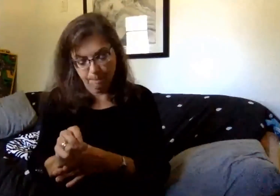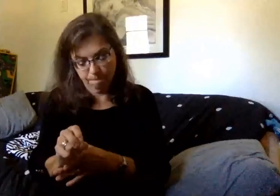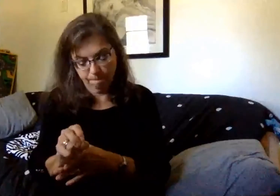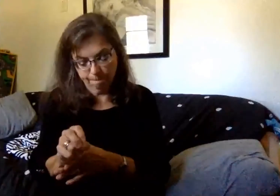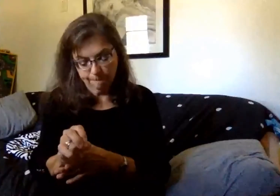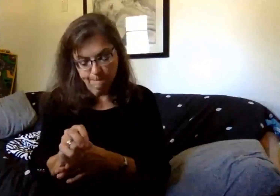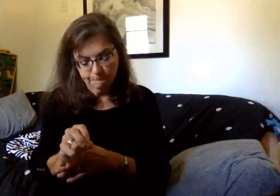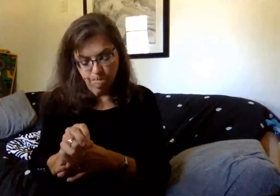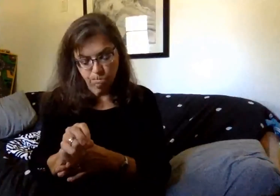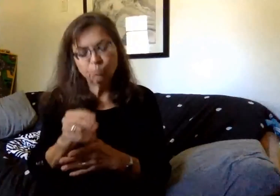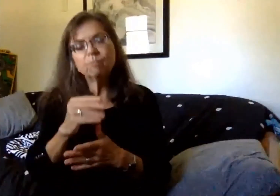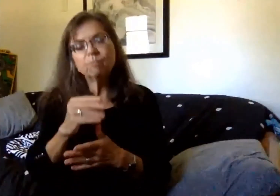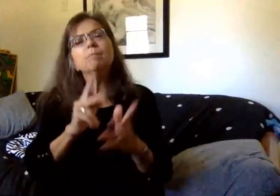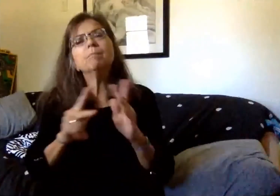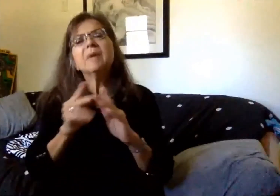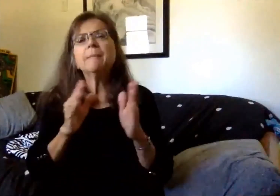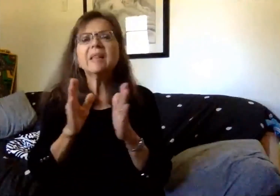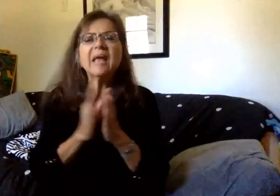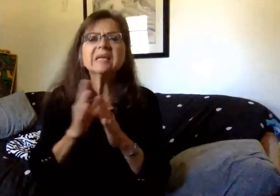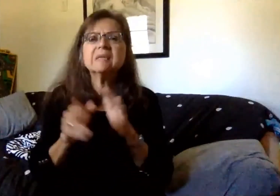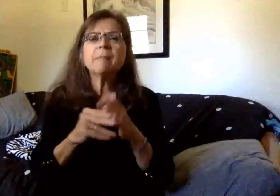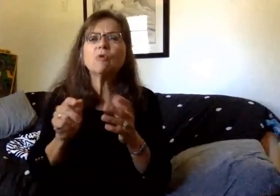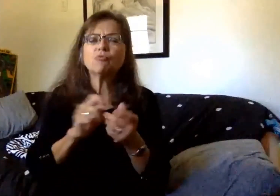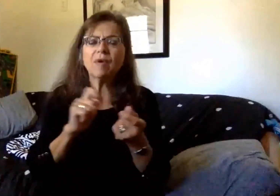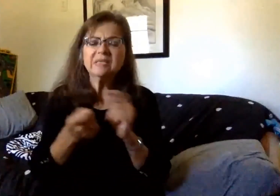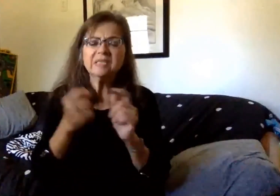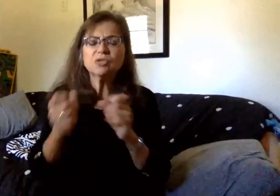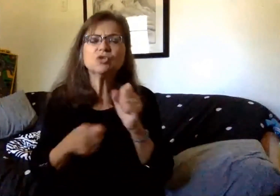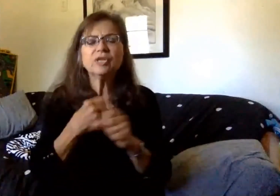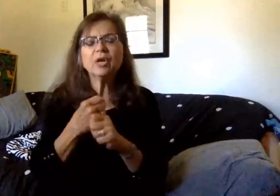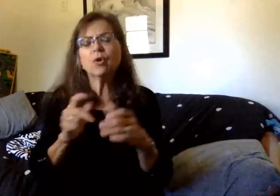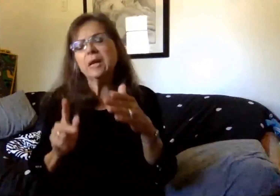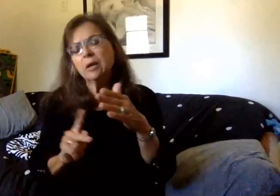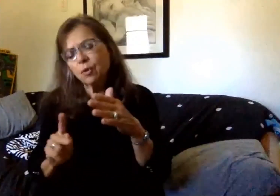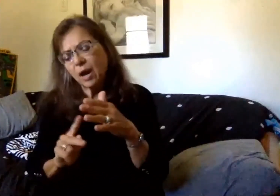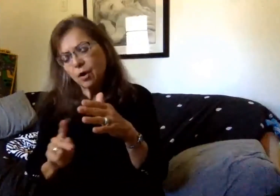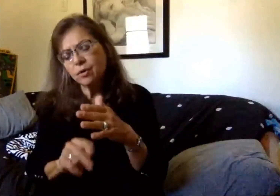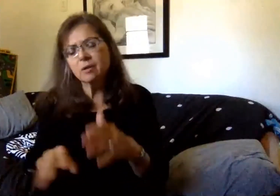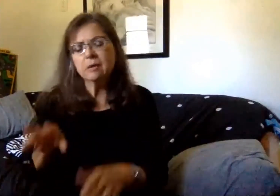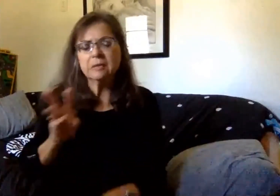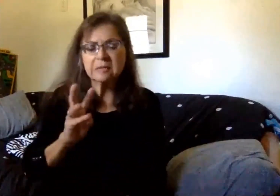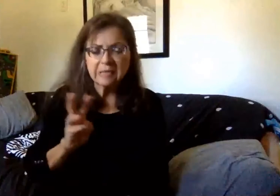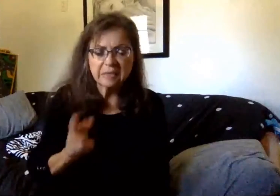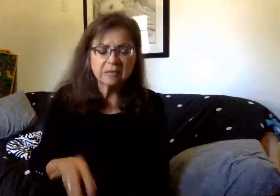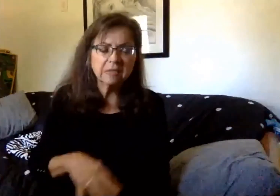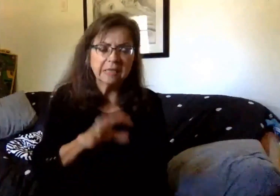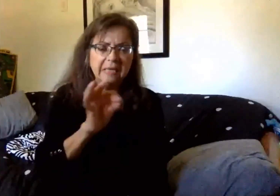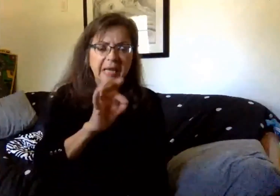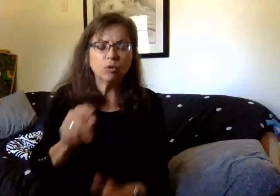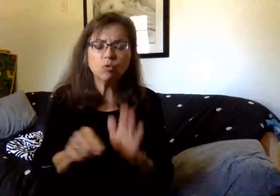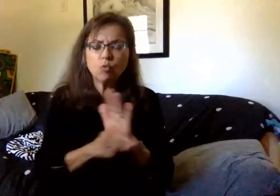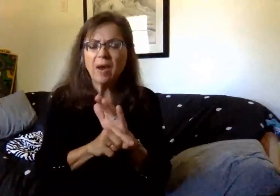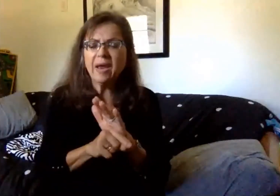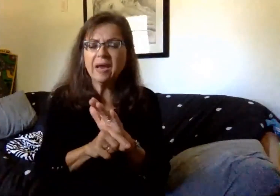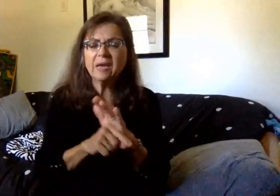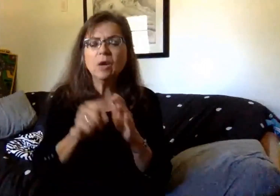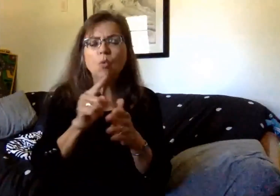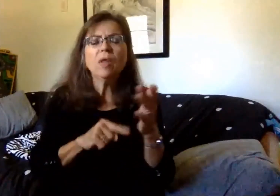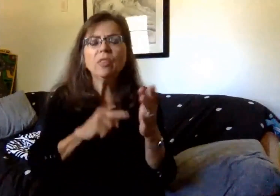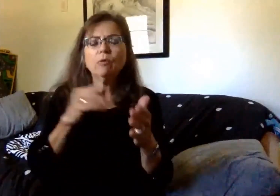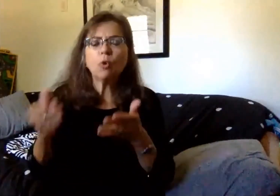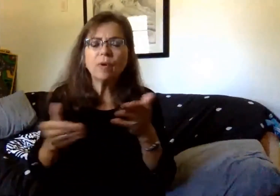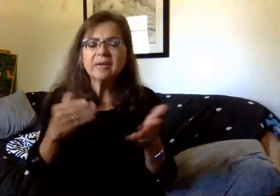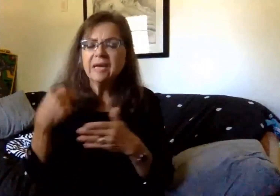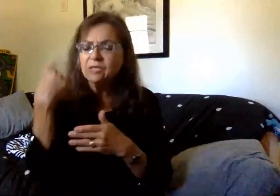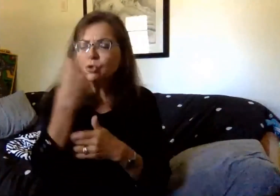Some questions were posed about our transition year, specifically kindergarten, sixth, and ninth grade, what those orientations will look